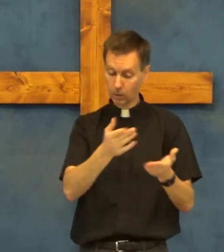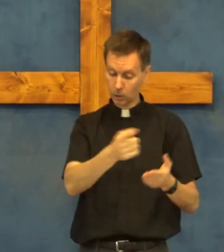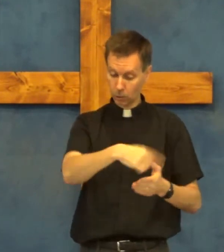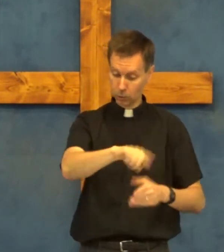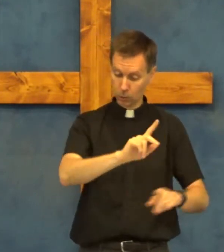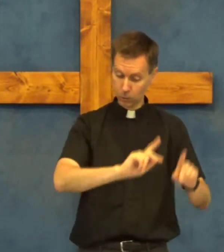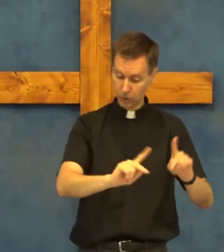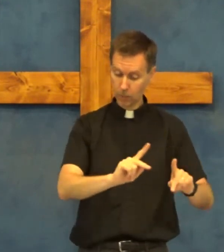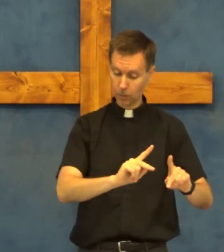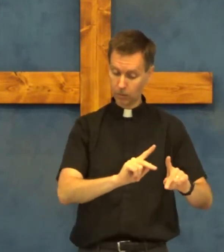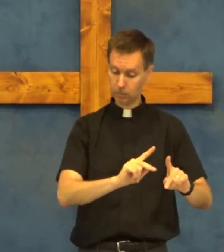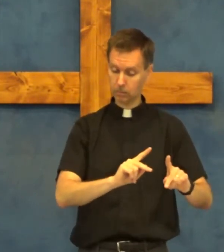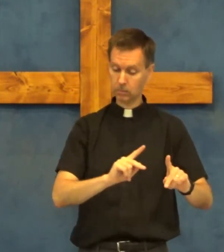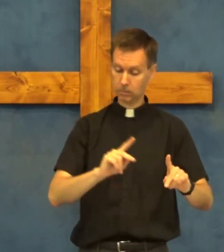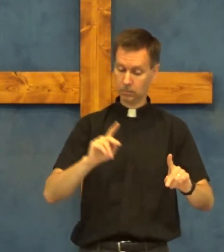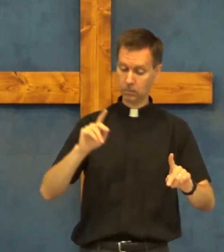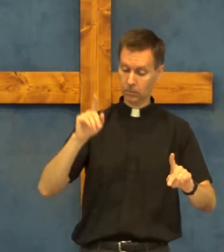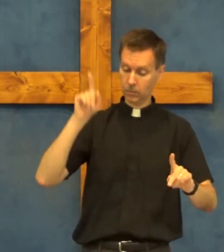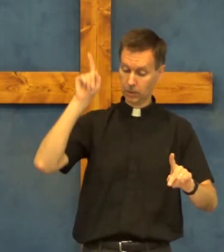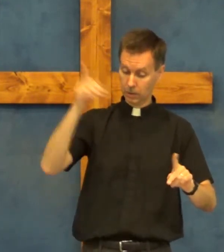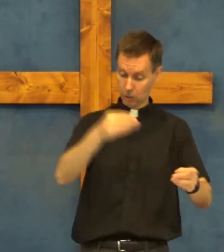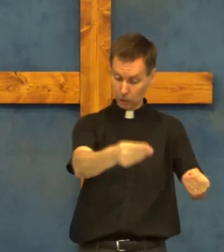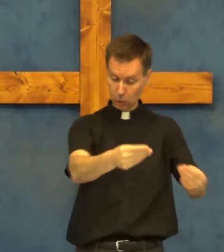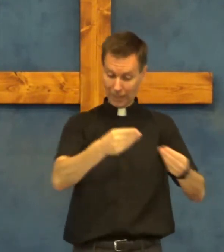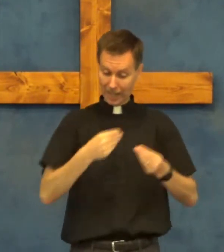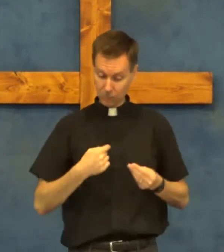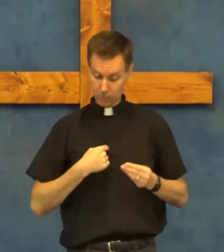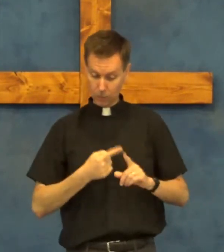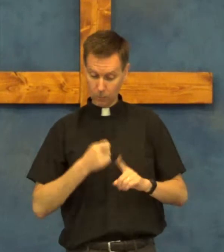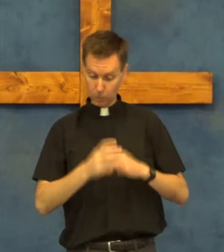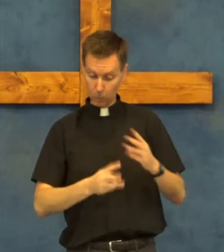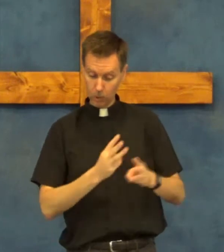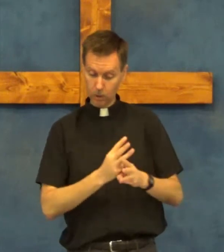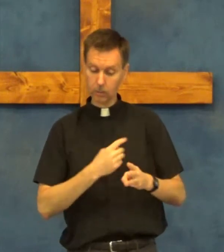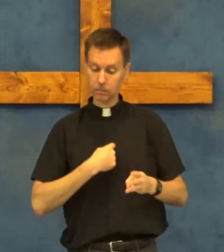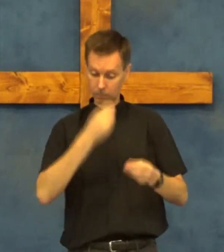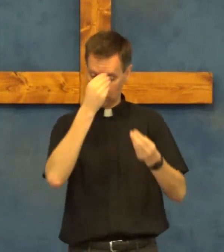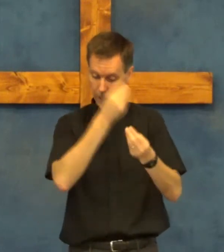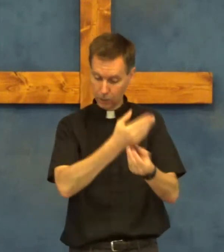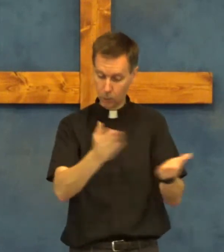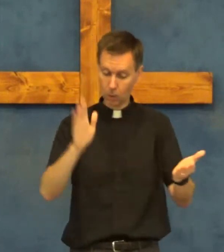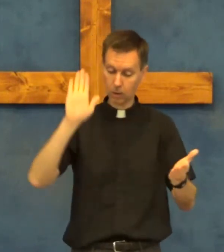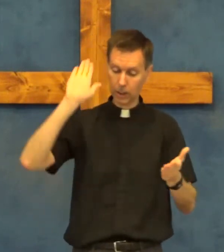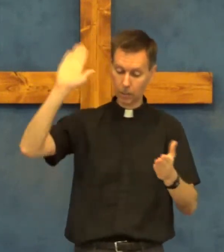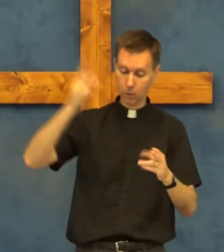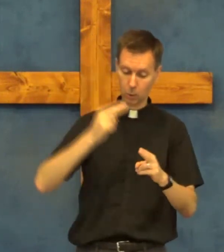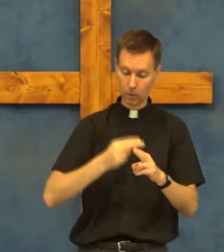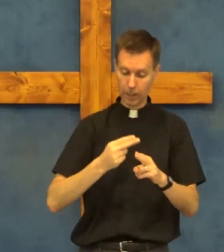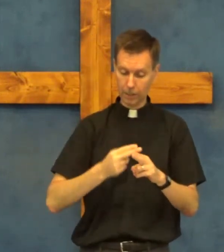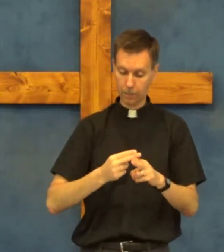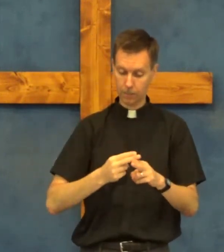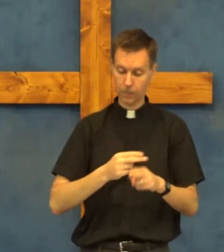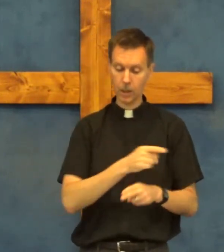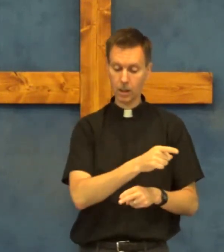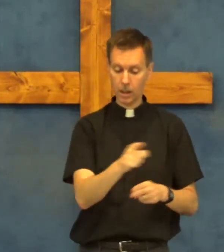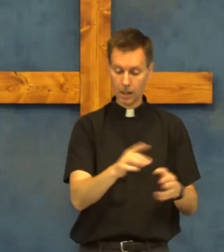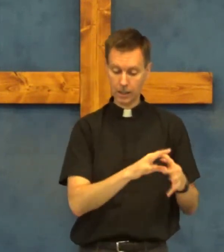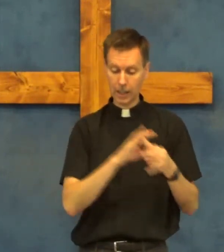those people that you gave me from the world i told them your name they